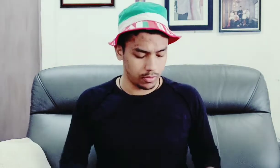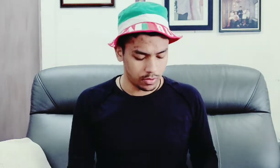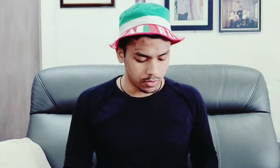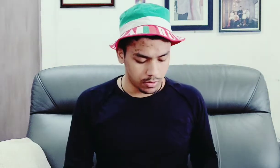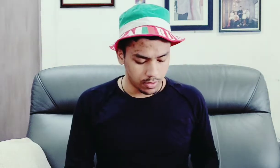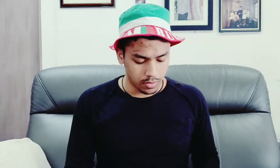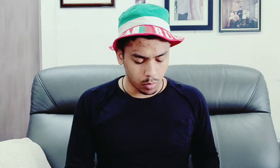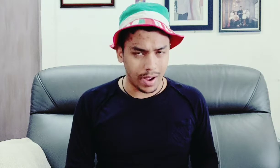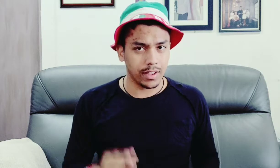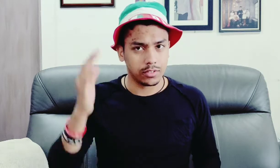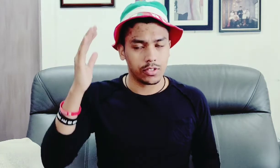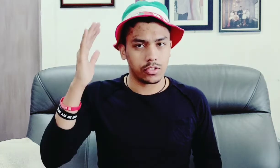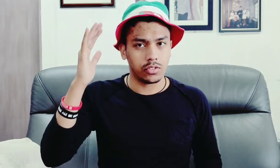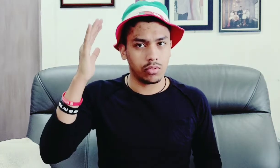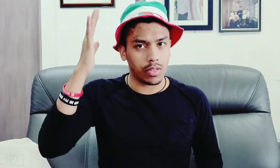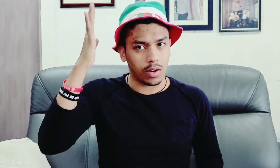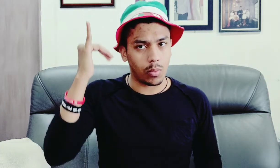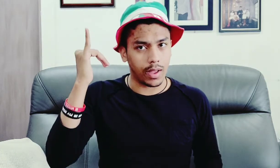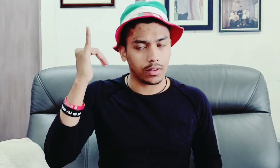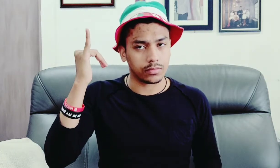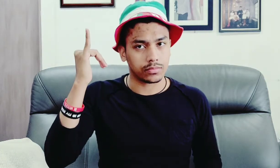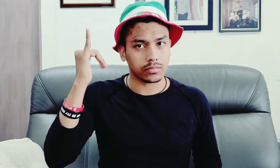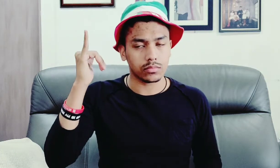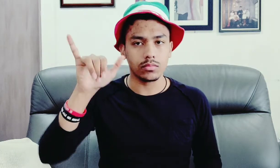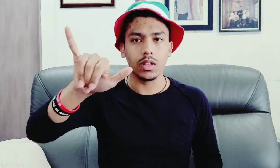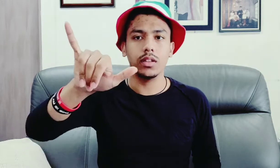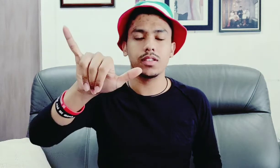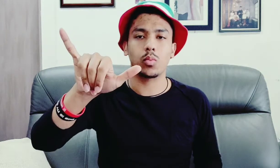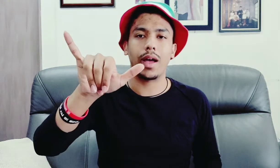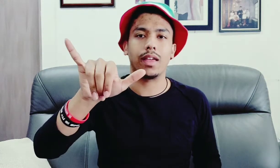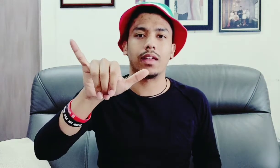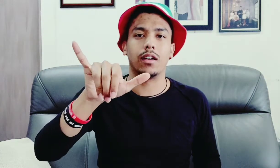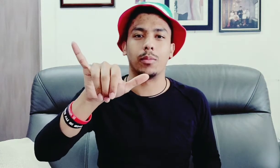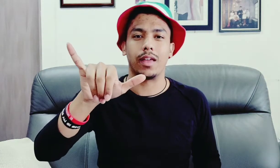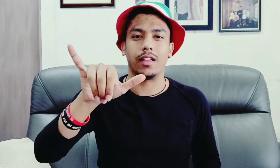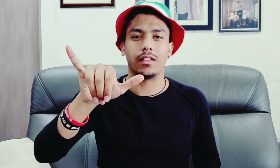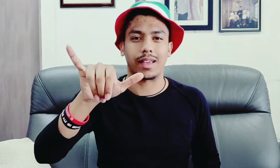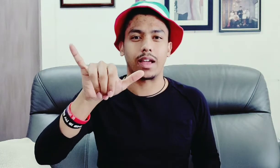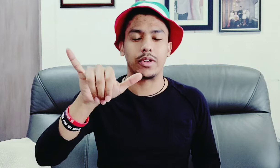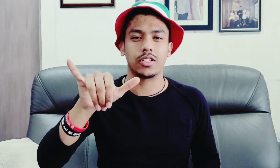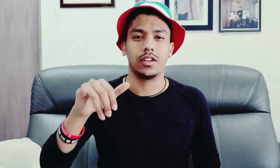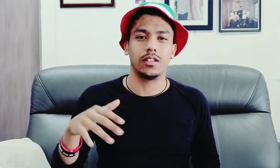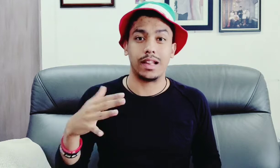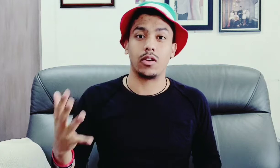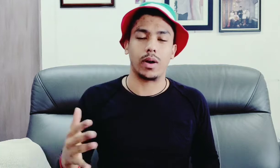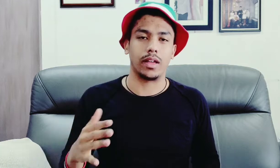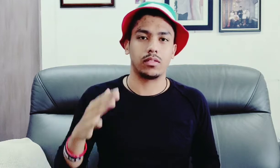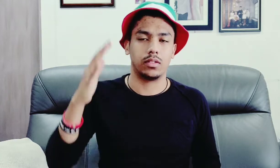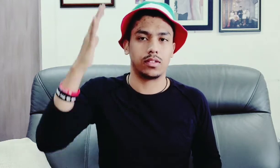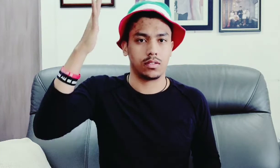why just do that why this is why in um in sign language the letter y so this